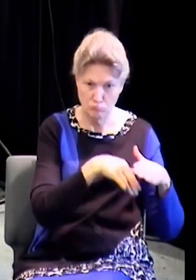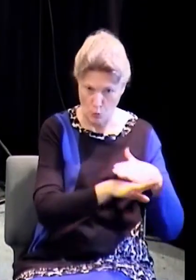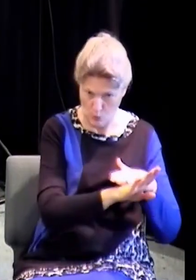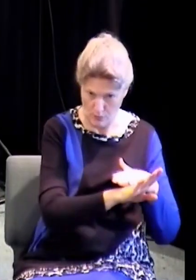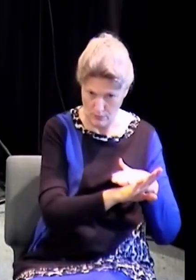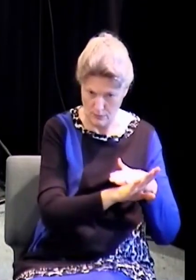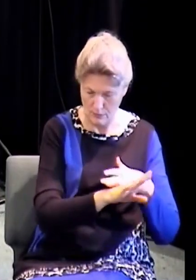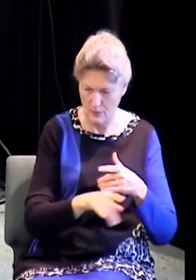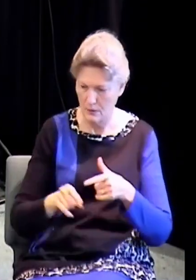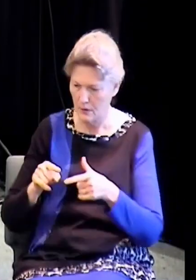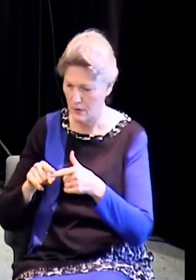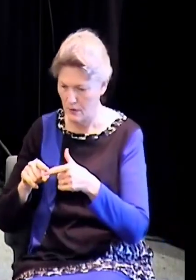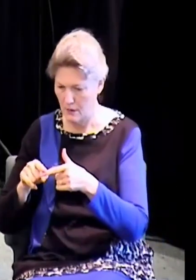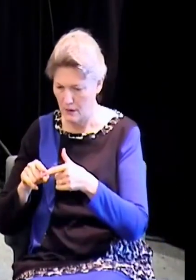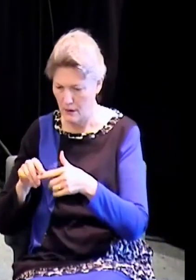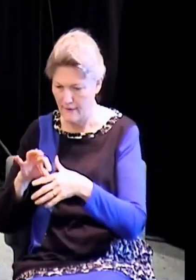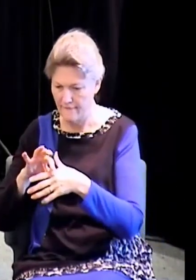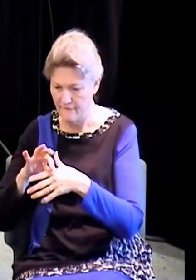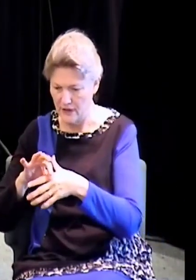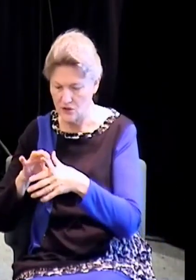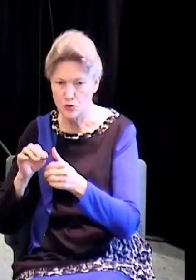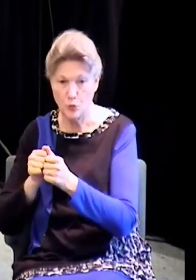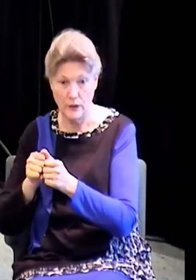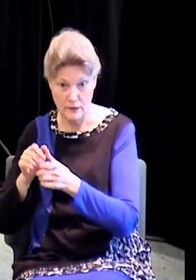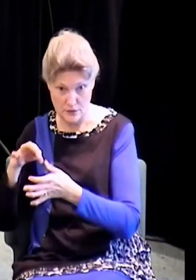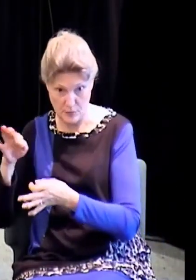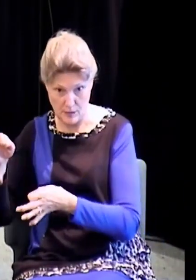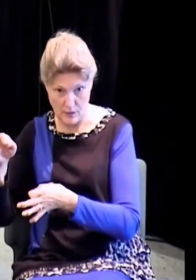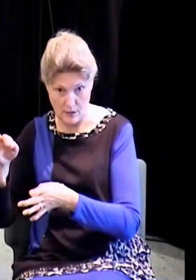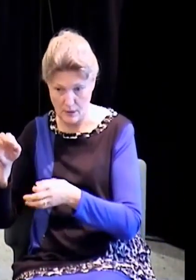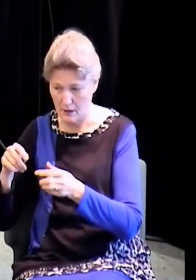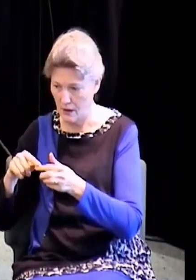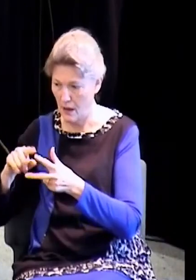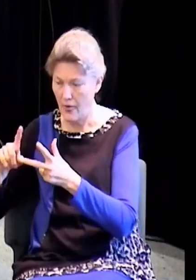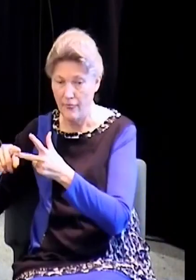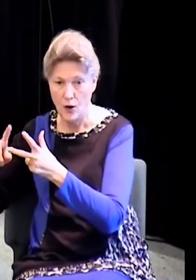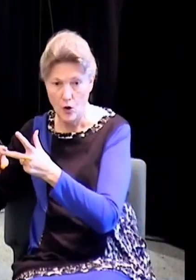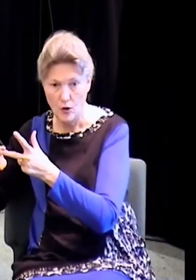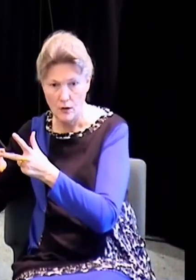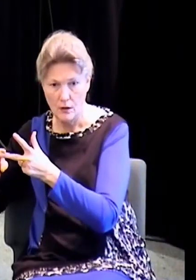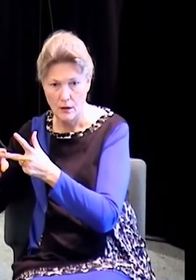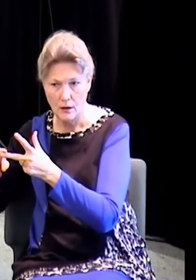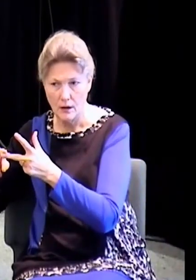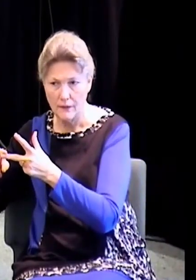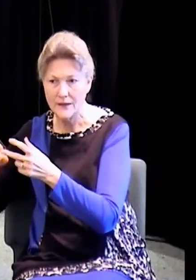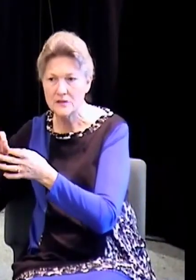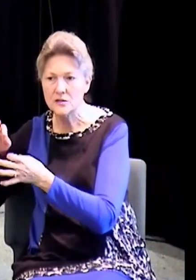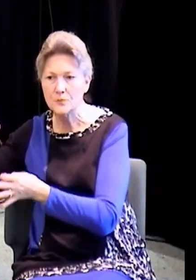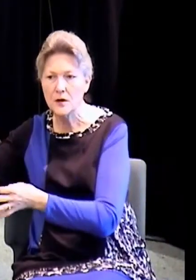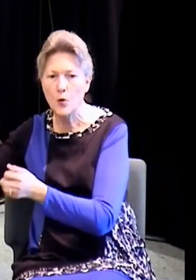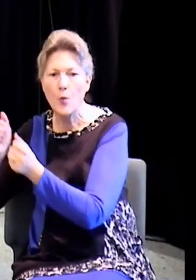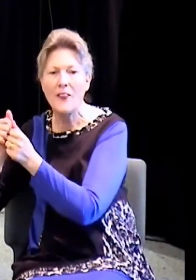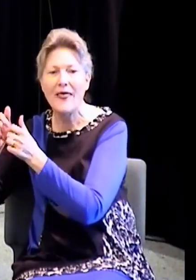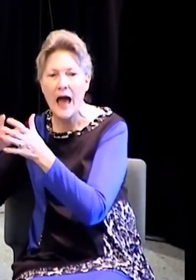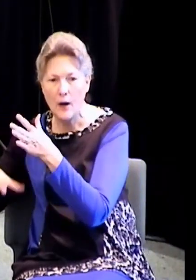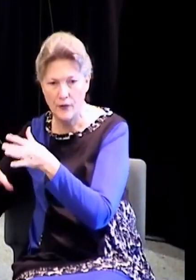Spirit without flesh. We have flesh completely. We have Spirit completely in heaven.